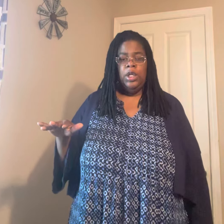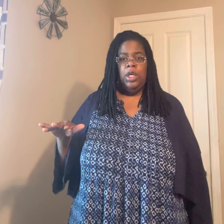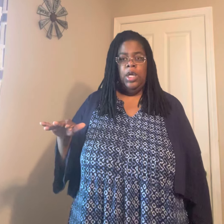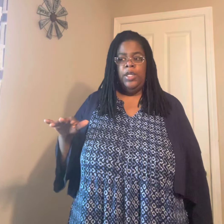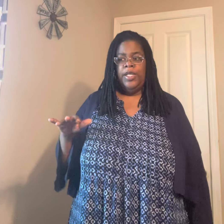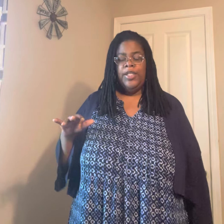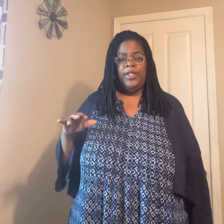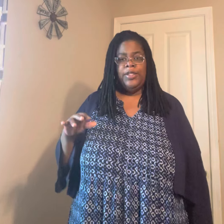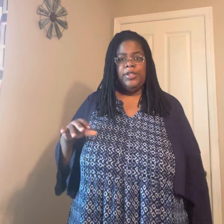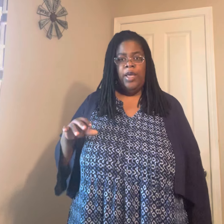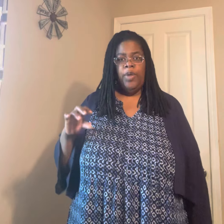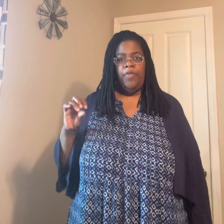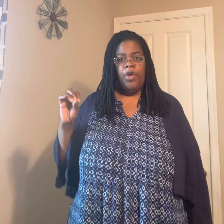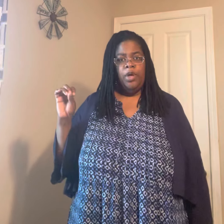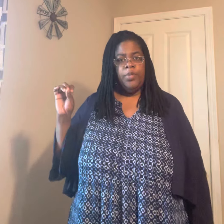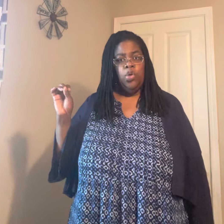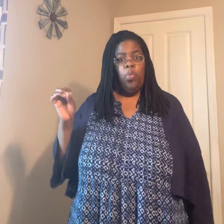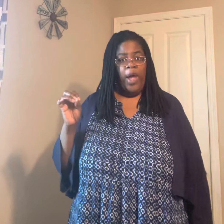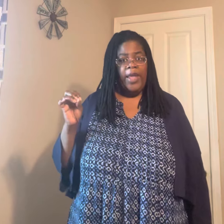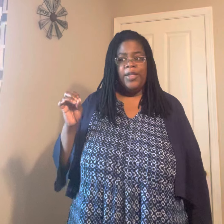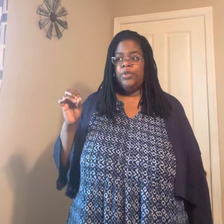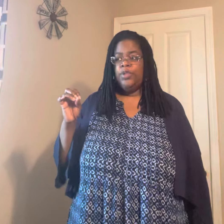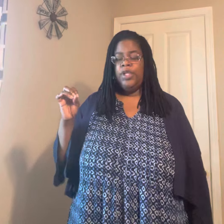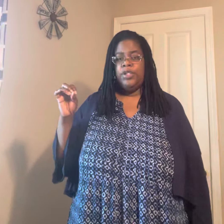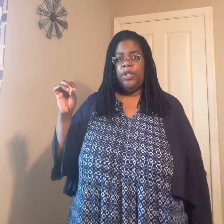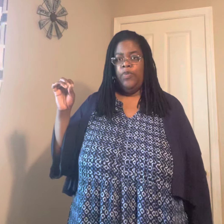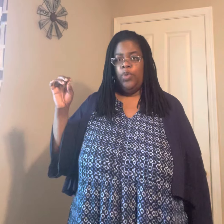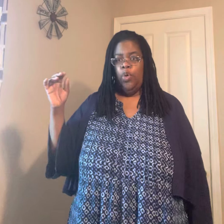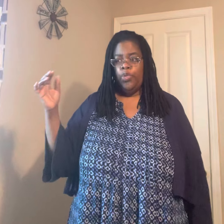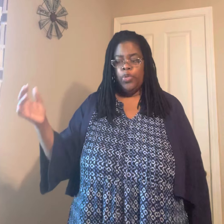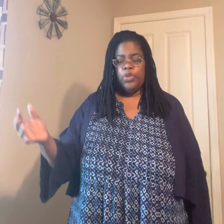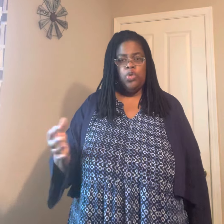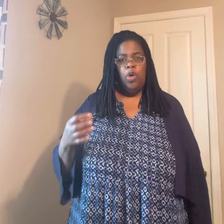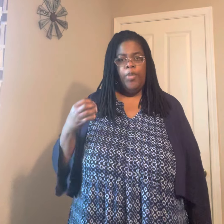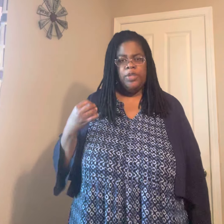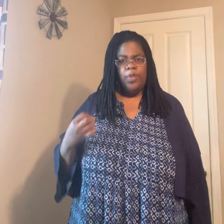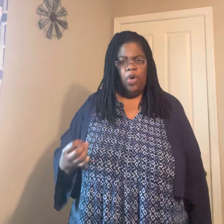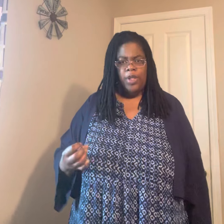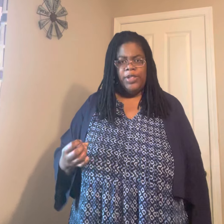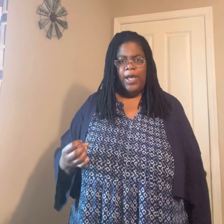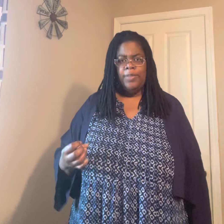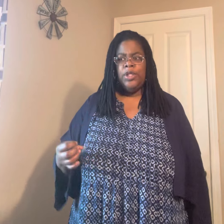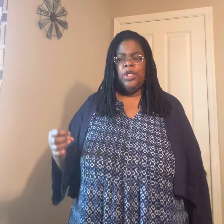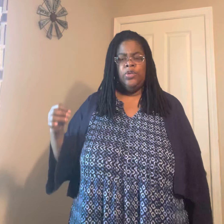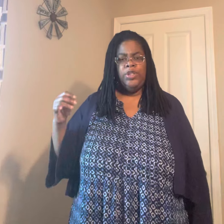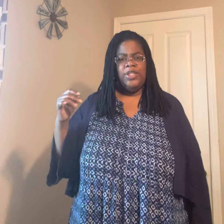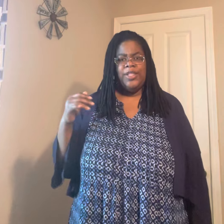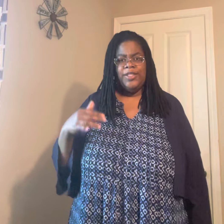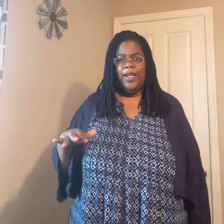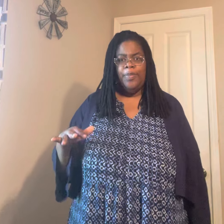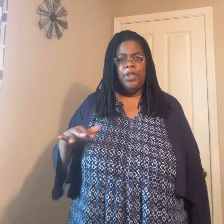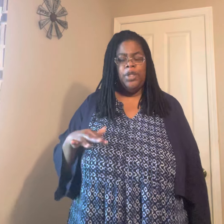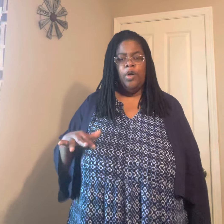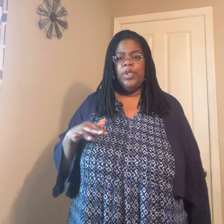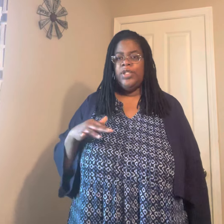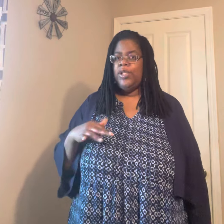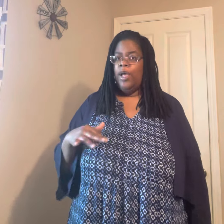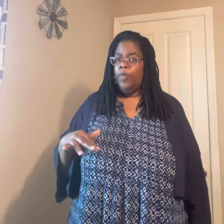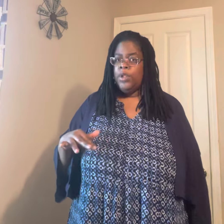And that's not to say whatever comes your way to just, if you're going through a storm or some hard times, to just accept it. No, that's not what,